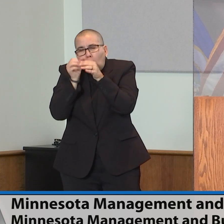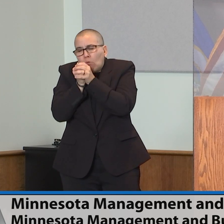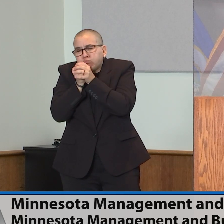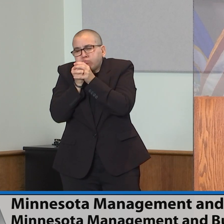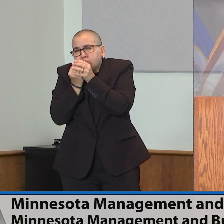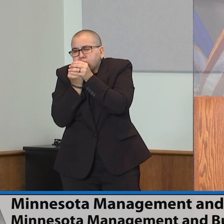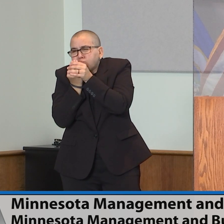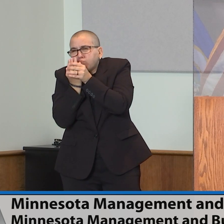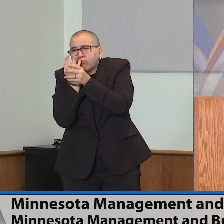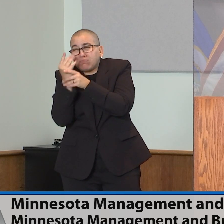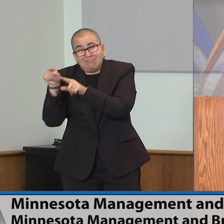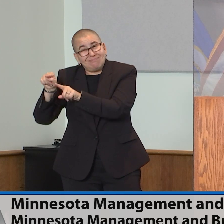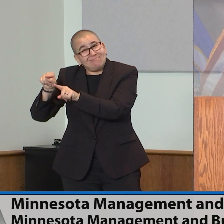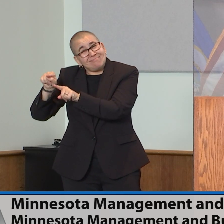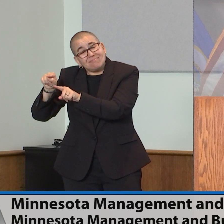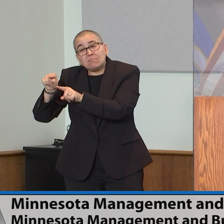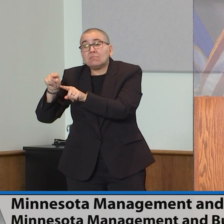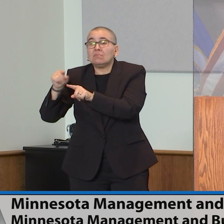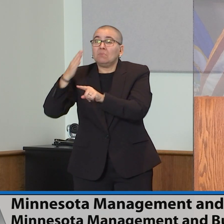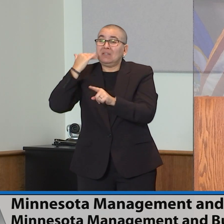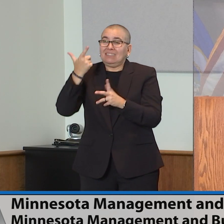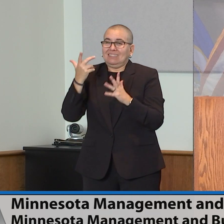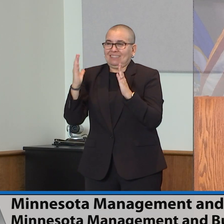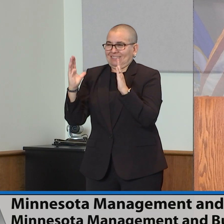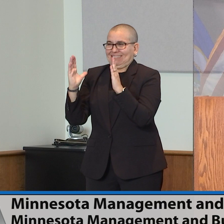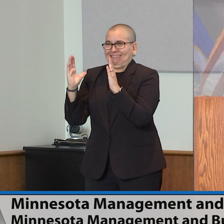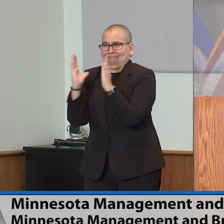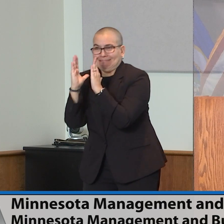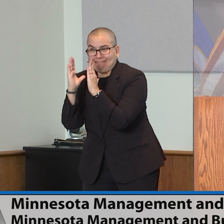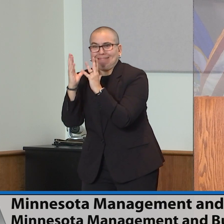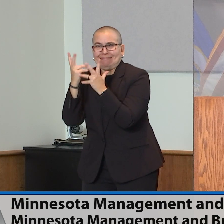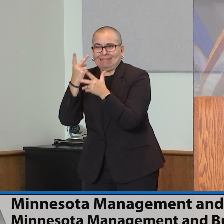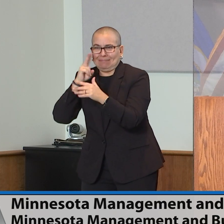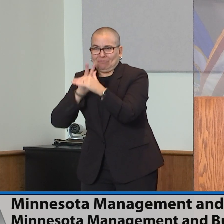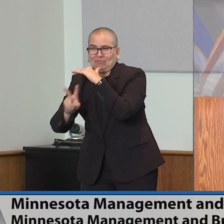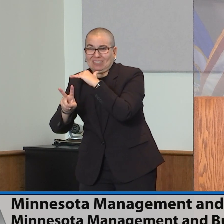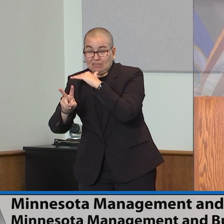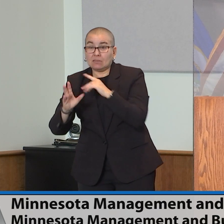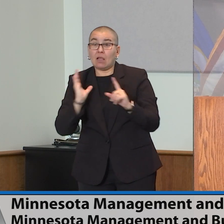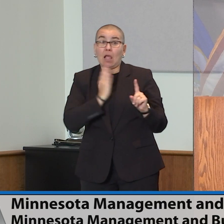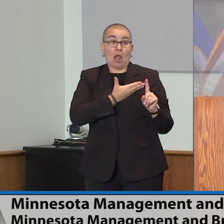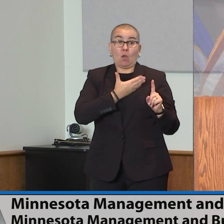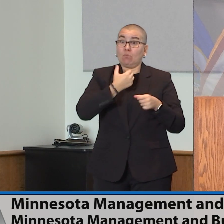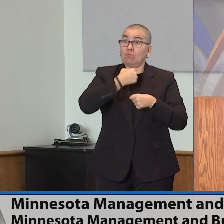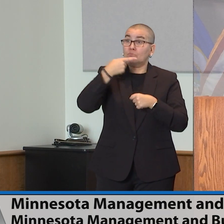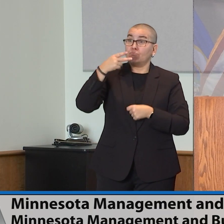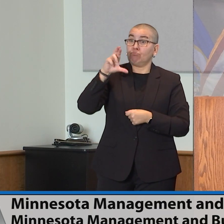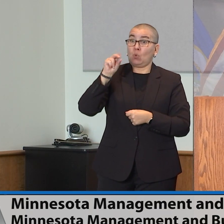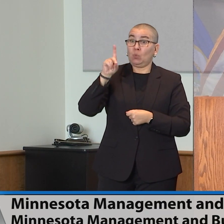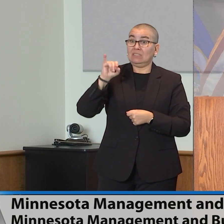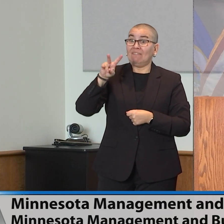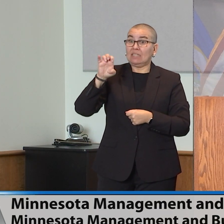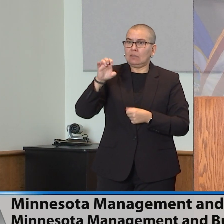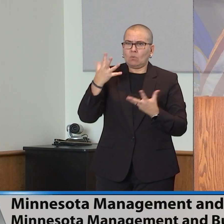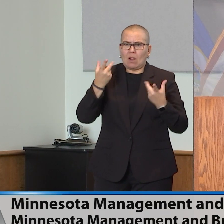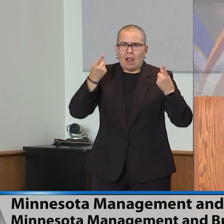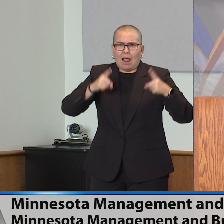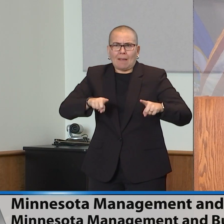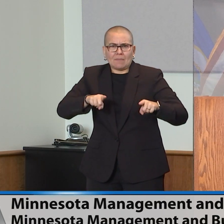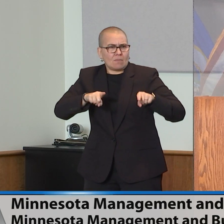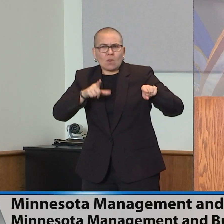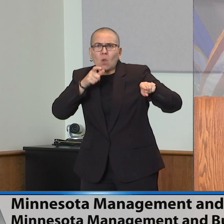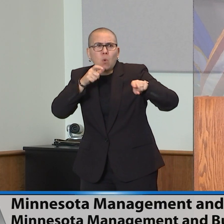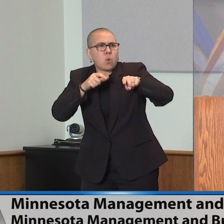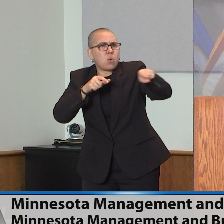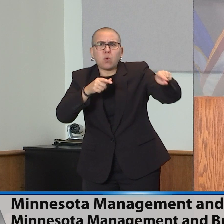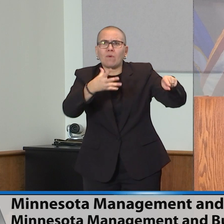for both U.S. productivity and the size of the U.S. labor force. Note that this slower growth is a forecast risk in itself. It makes